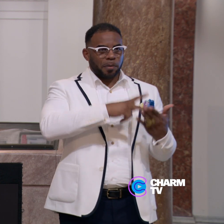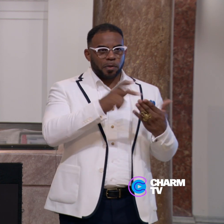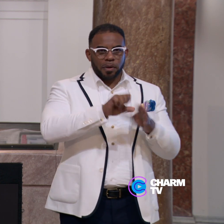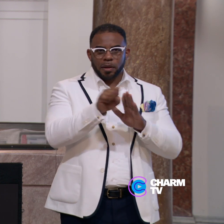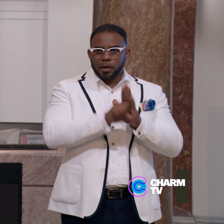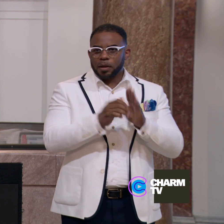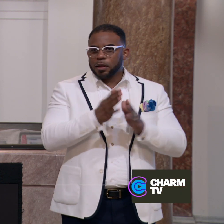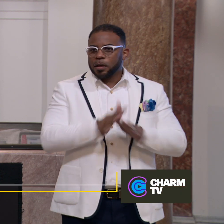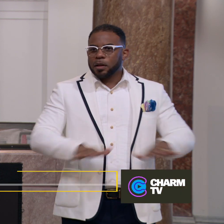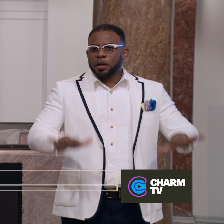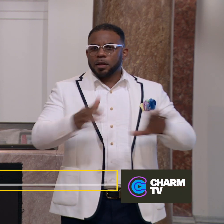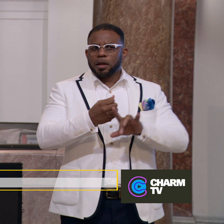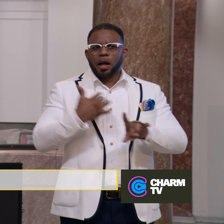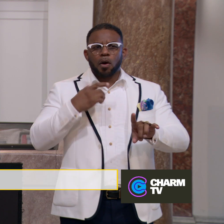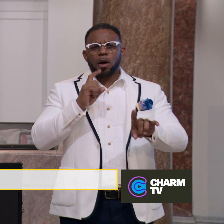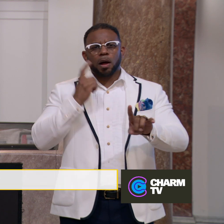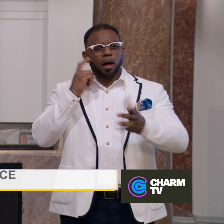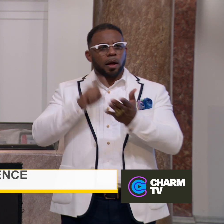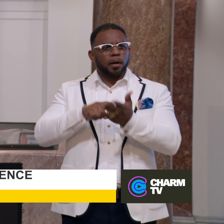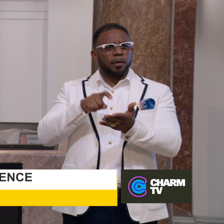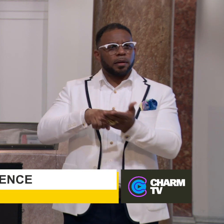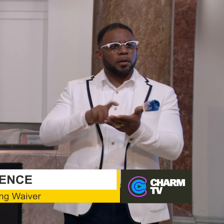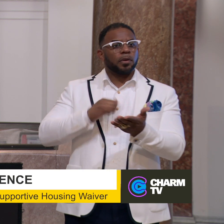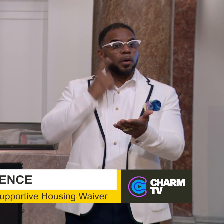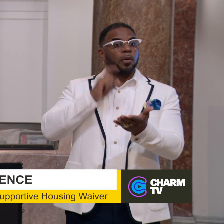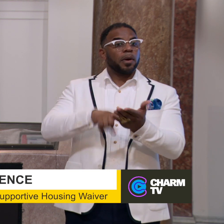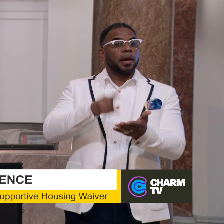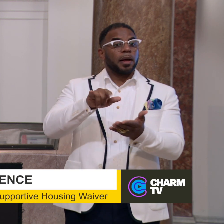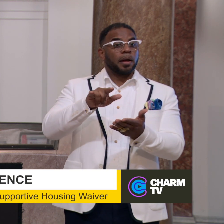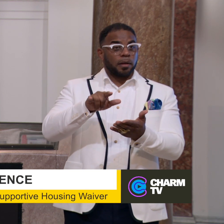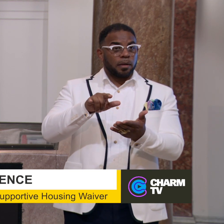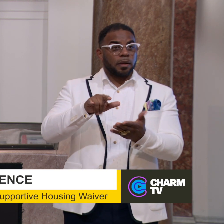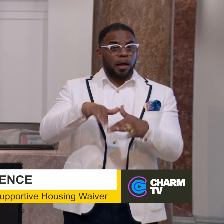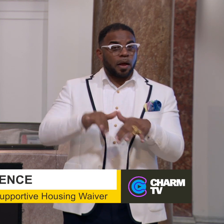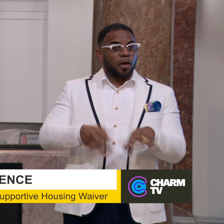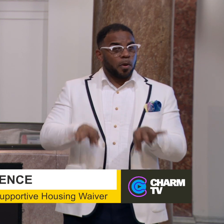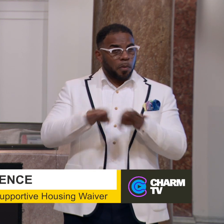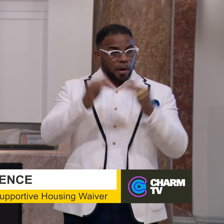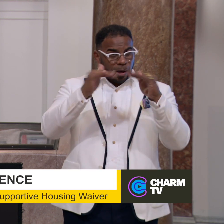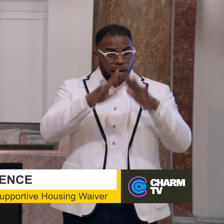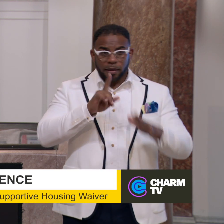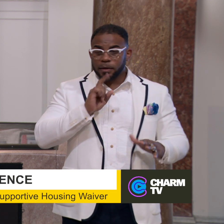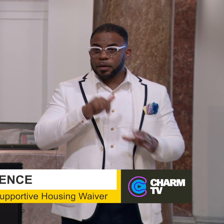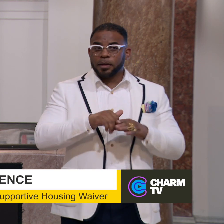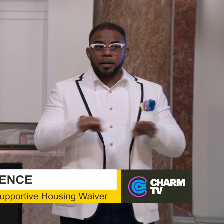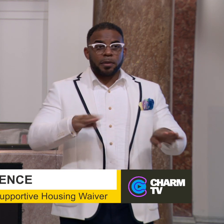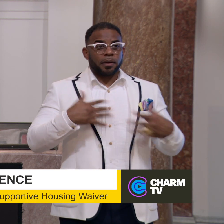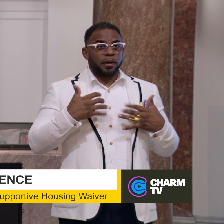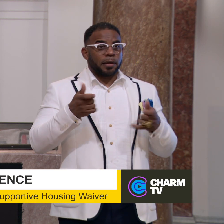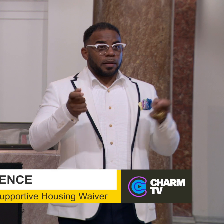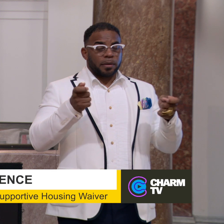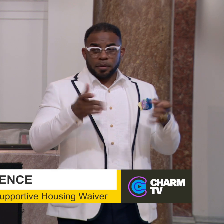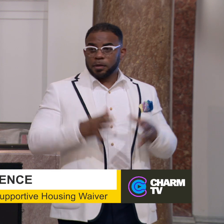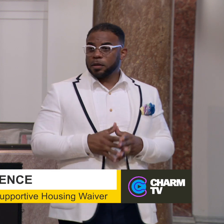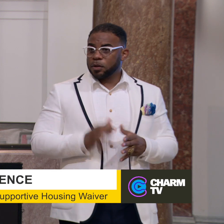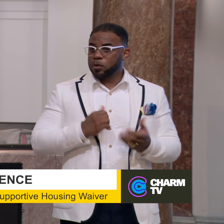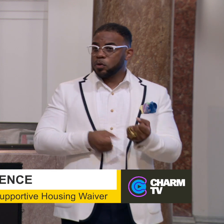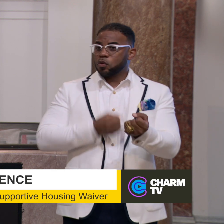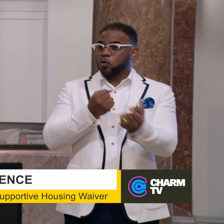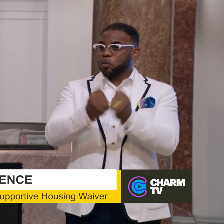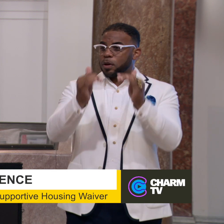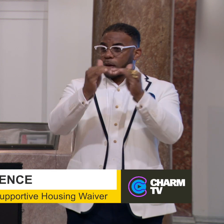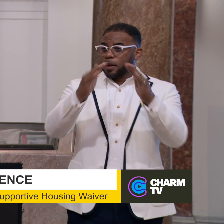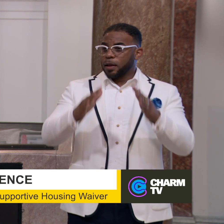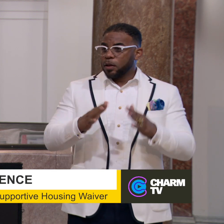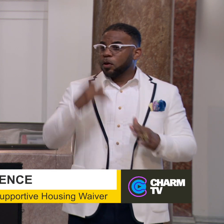statewide expansion, I just also want to call out that we recognize how important housing is. And in the behavioral health administration, we support